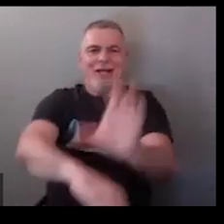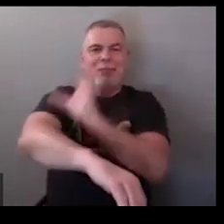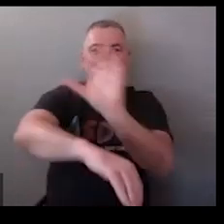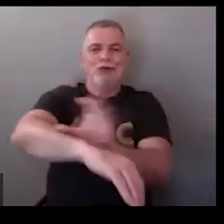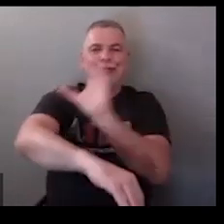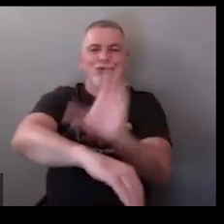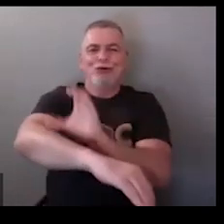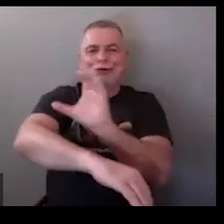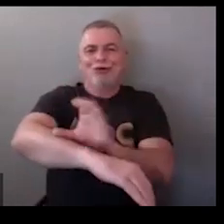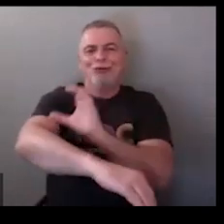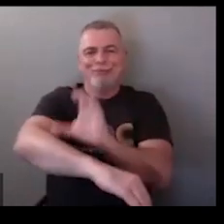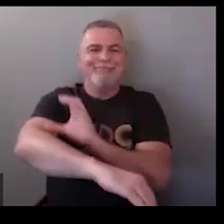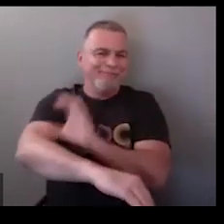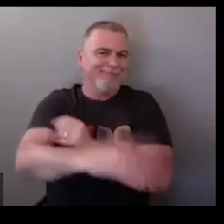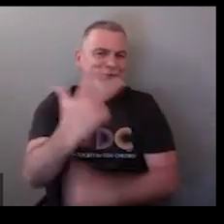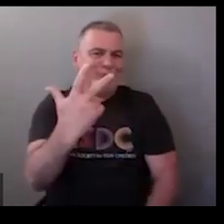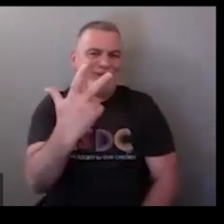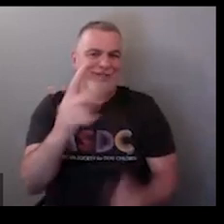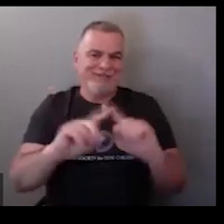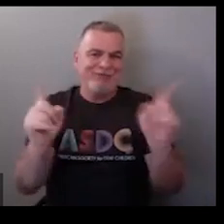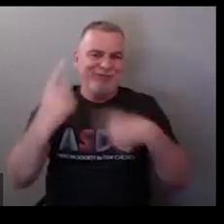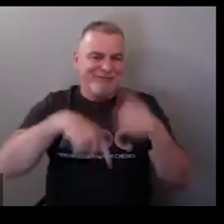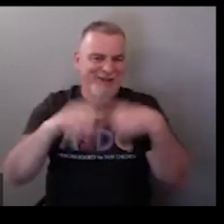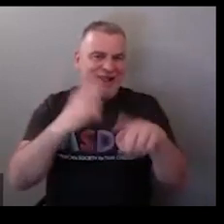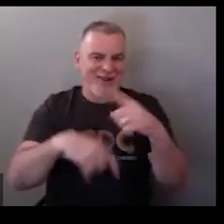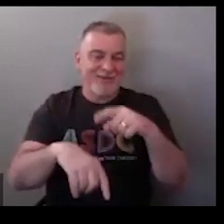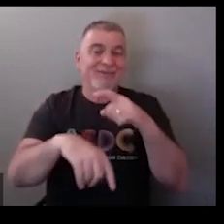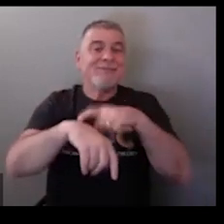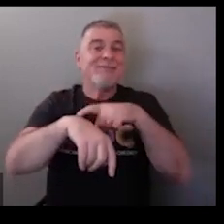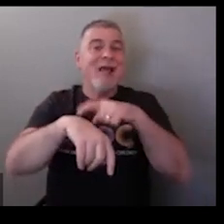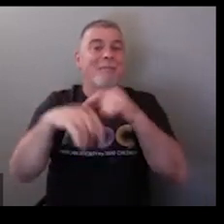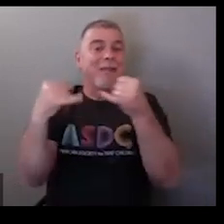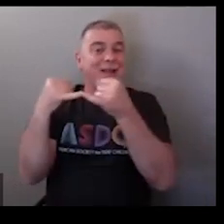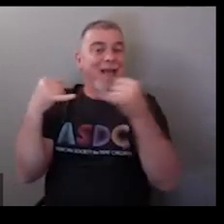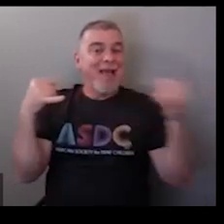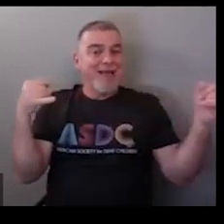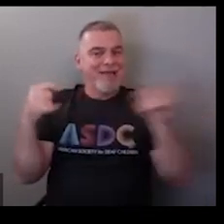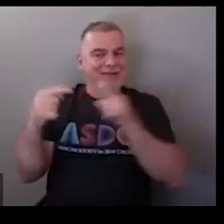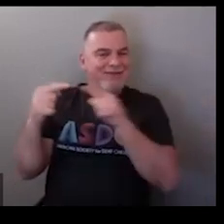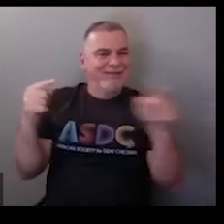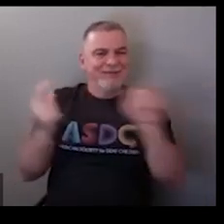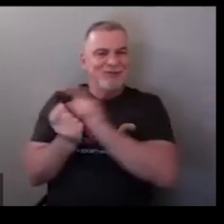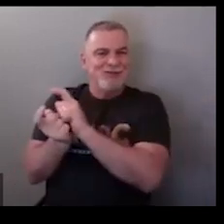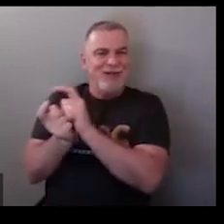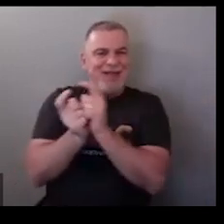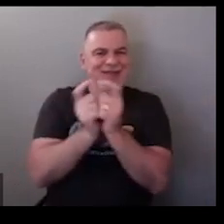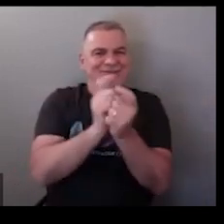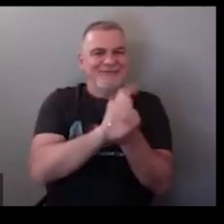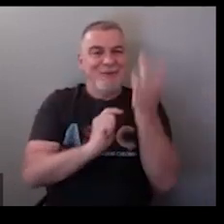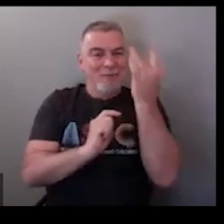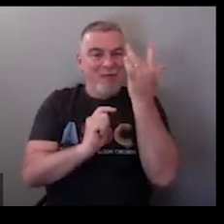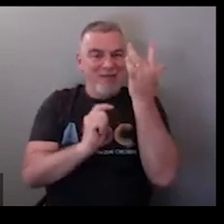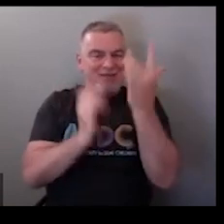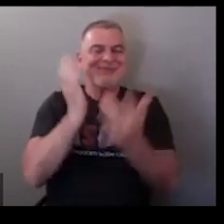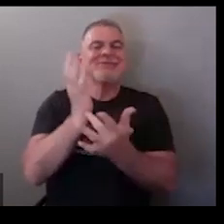now you don't see this anymore now computer is typically done like this so three different signs that you can see out there you know and